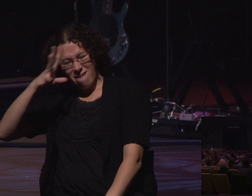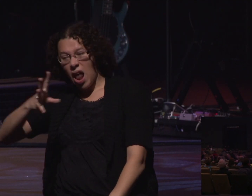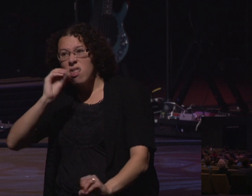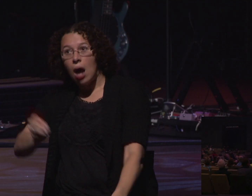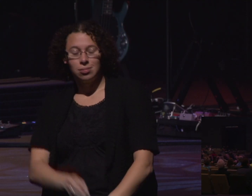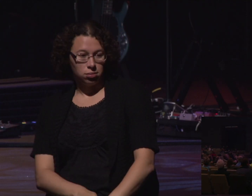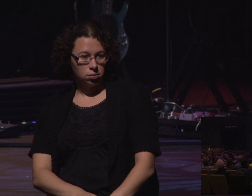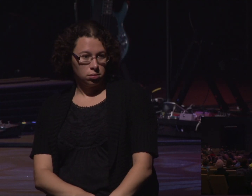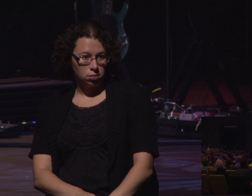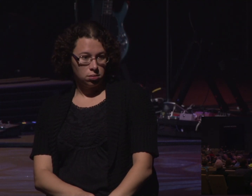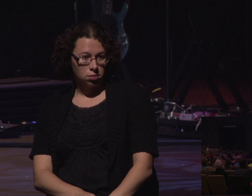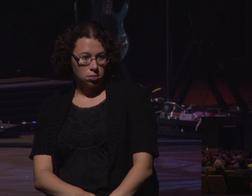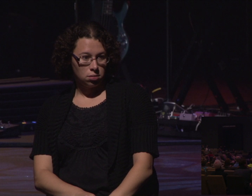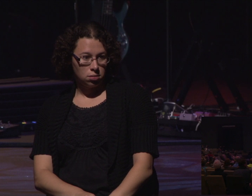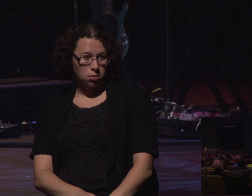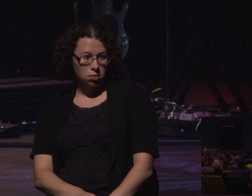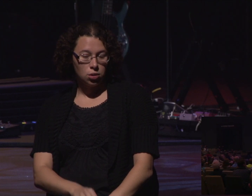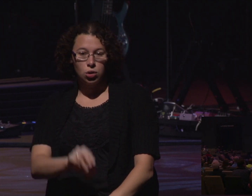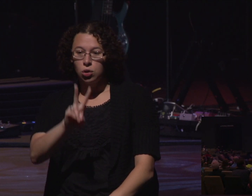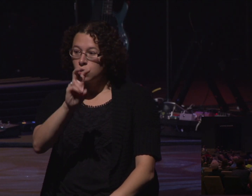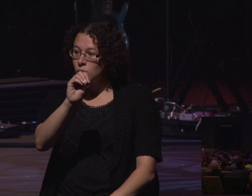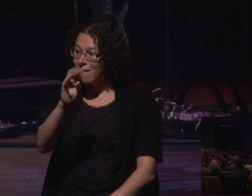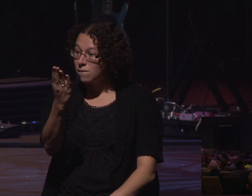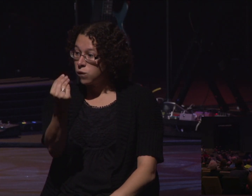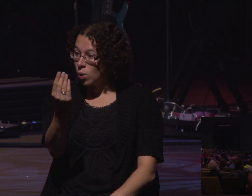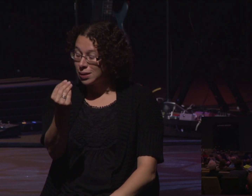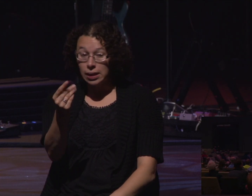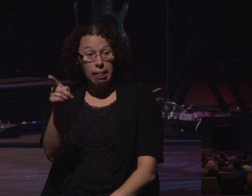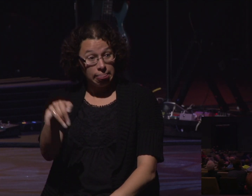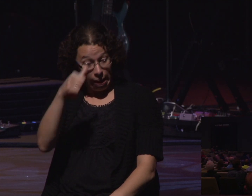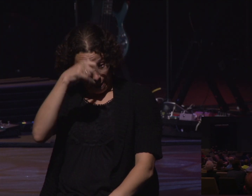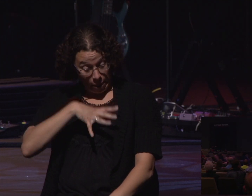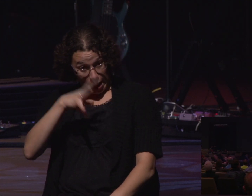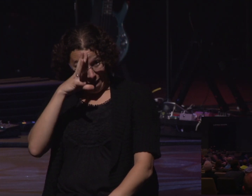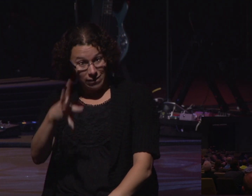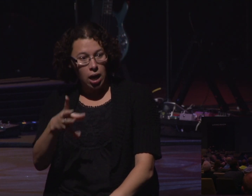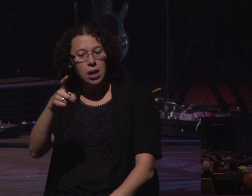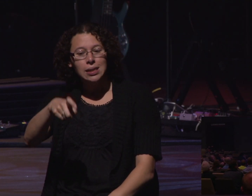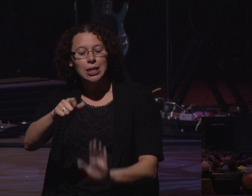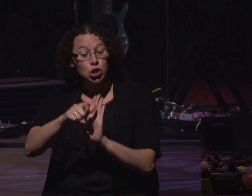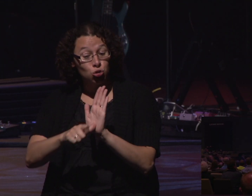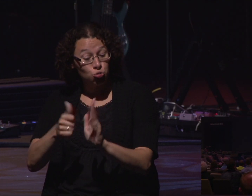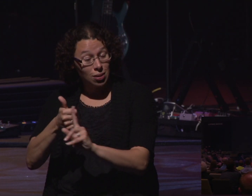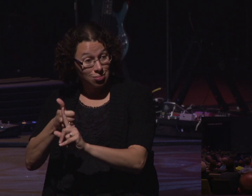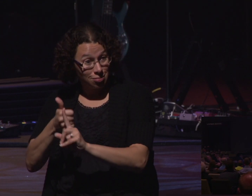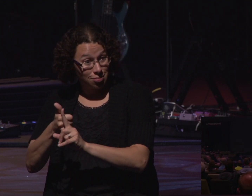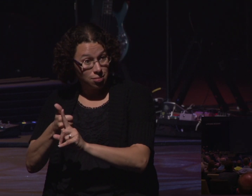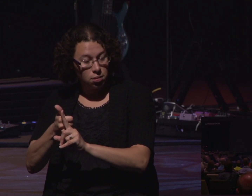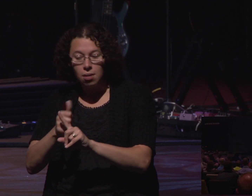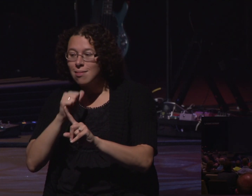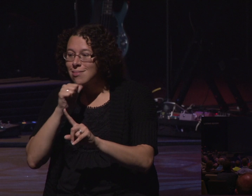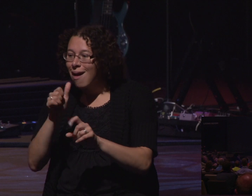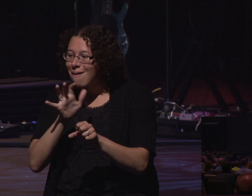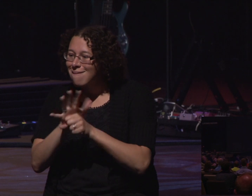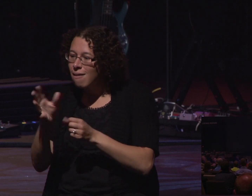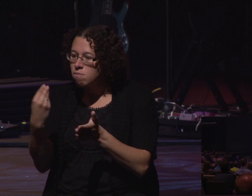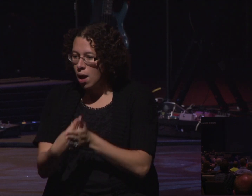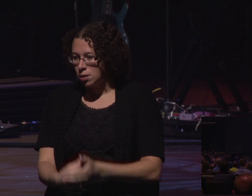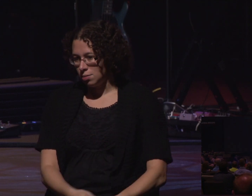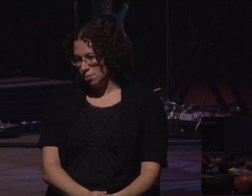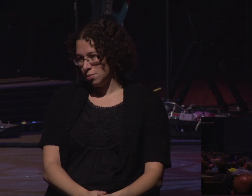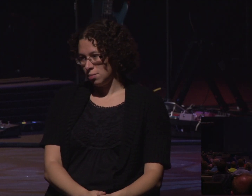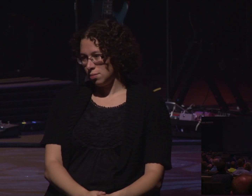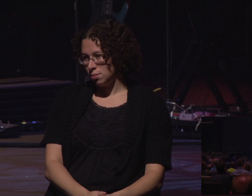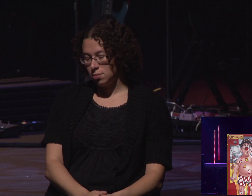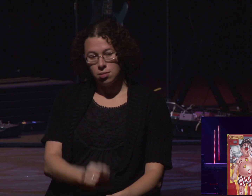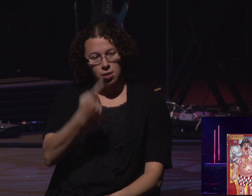in 2014, Joe Spinelli needed surgery himself. Interesting. He invents this game. He needed surgery and he didn't have enough money to have his